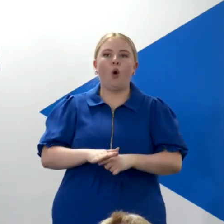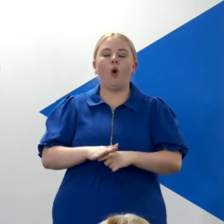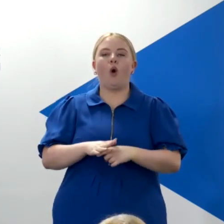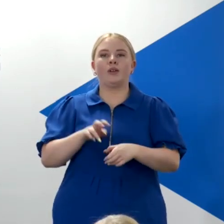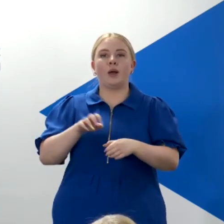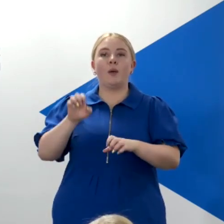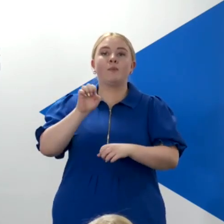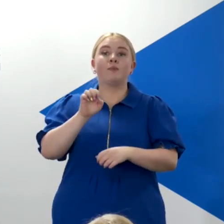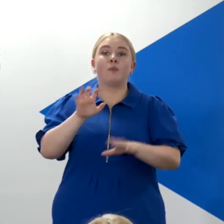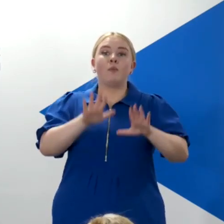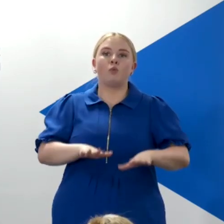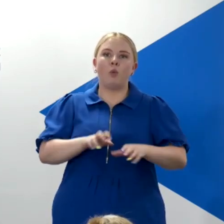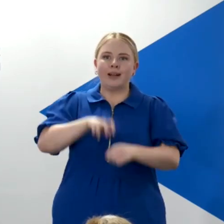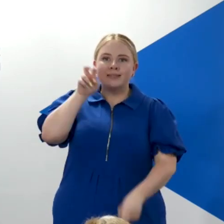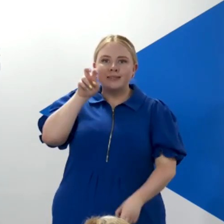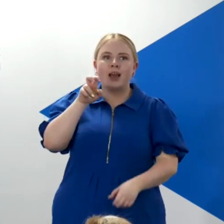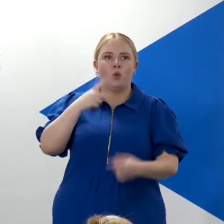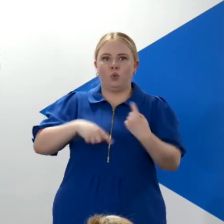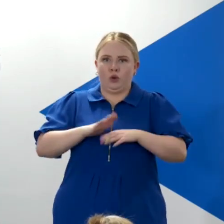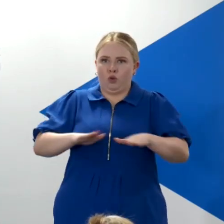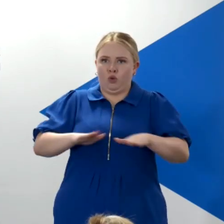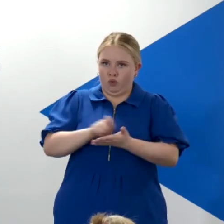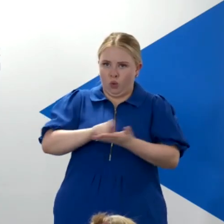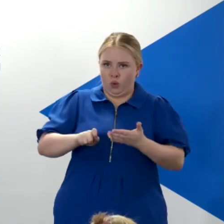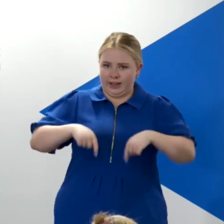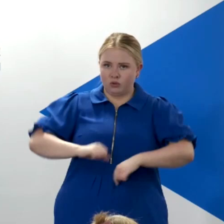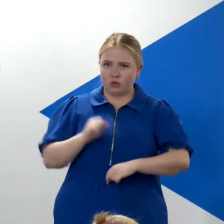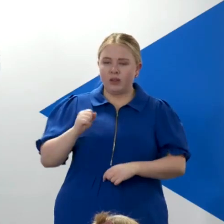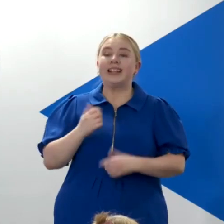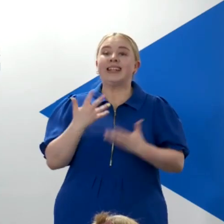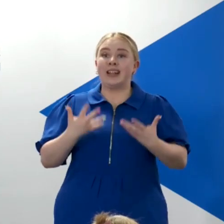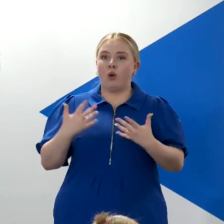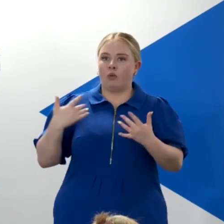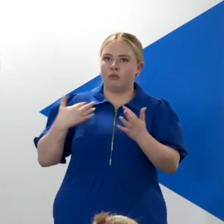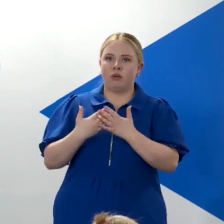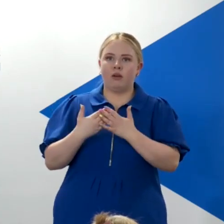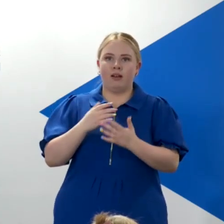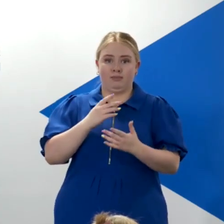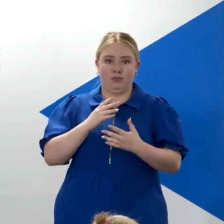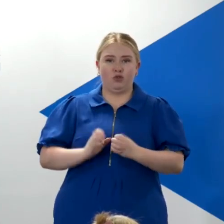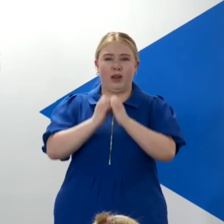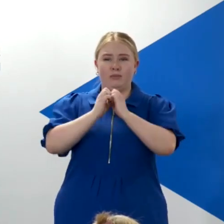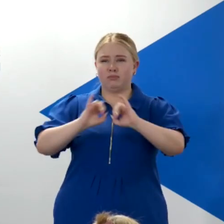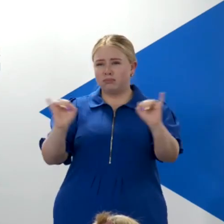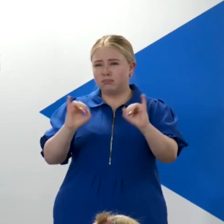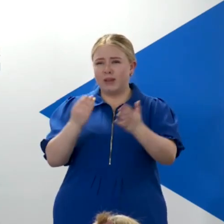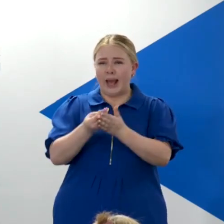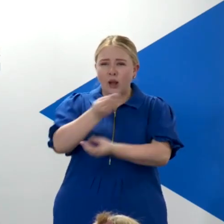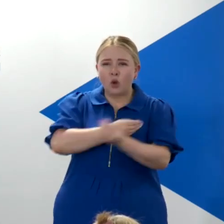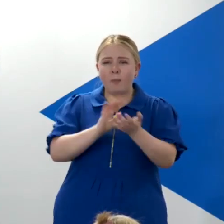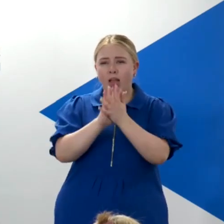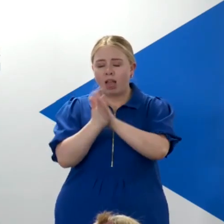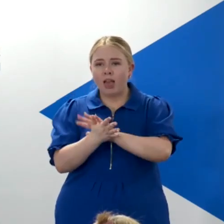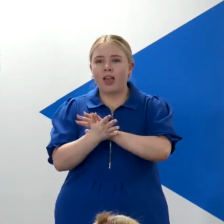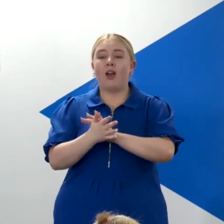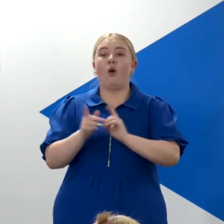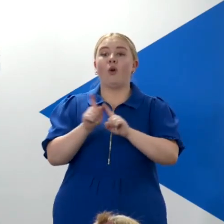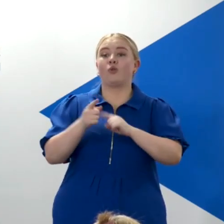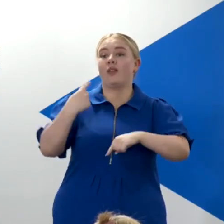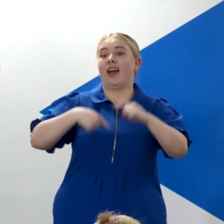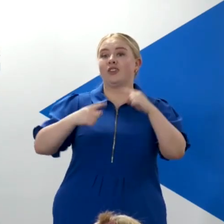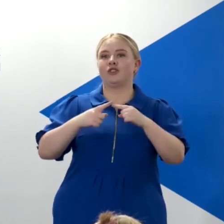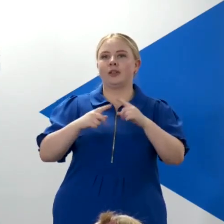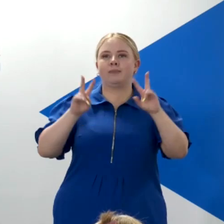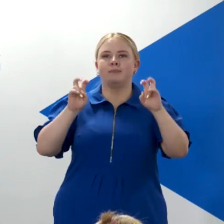has caused untold economic damage. It is a Westminster government's mini-budget last year